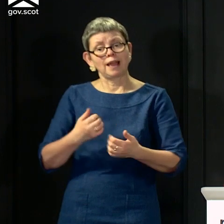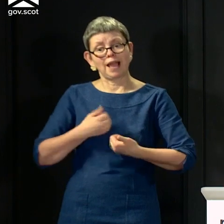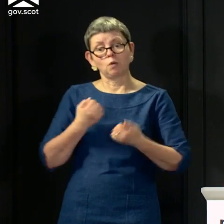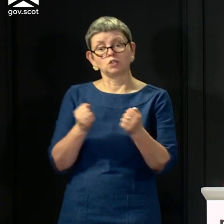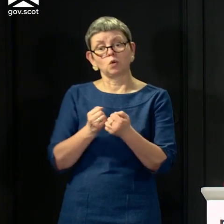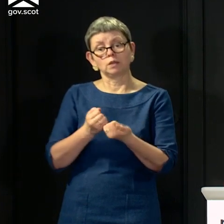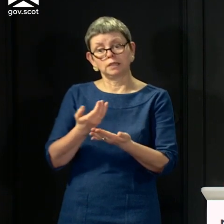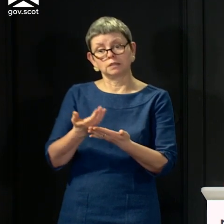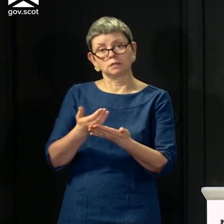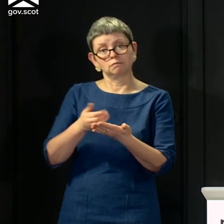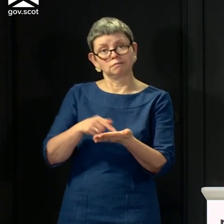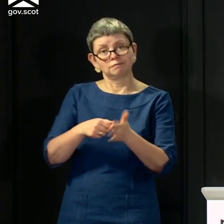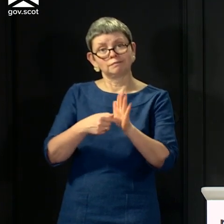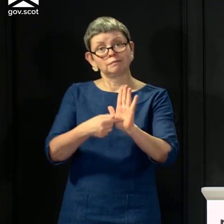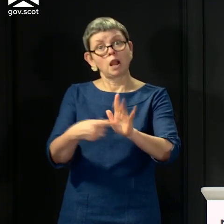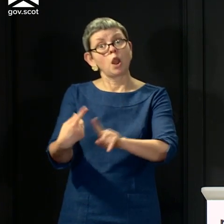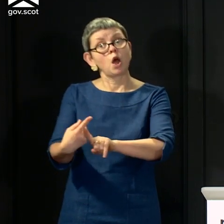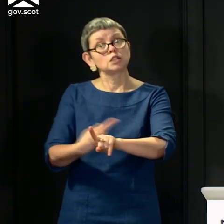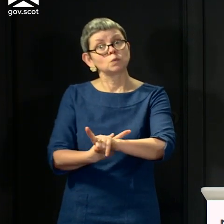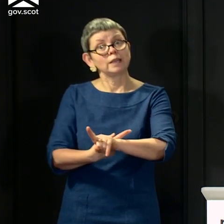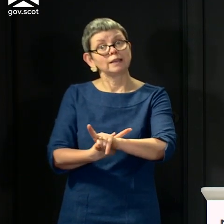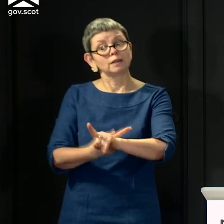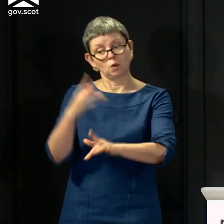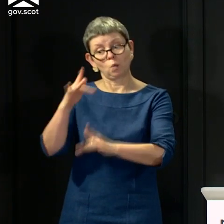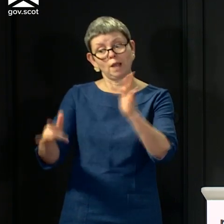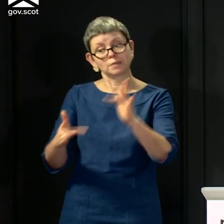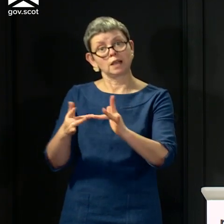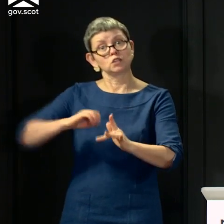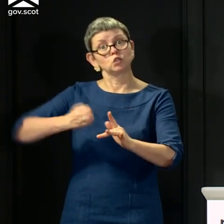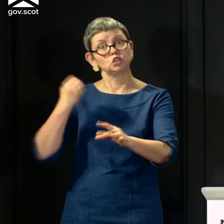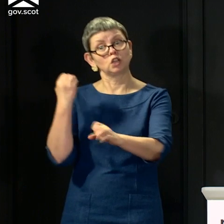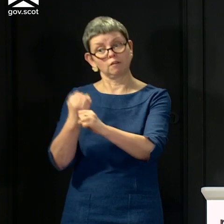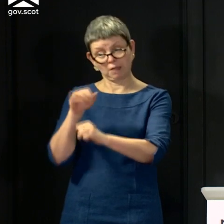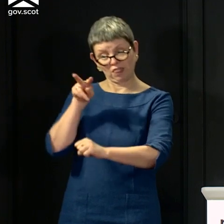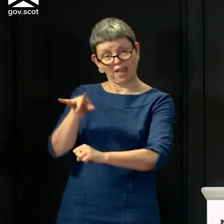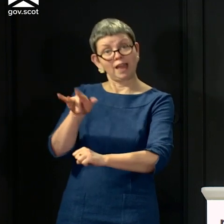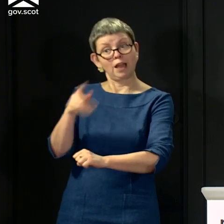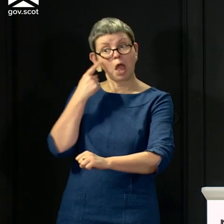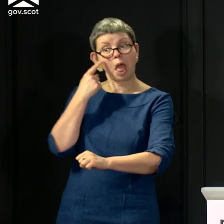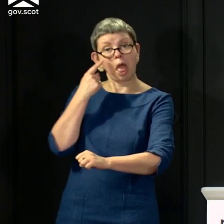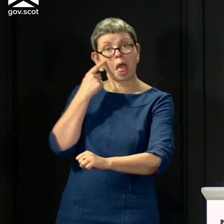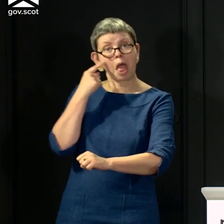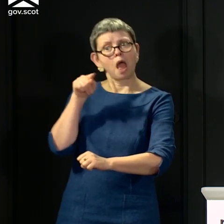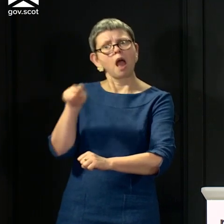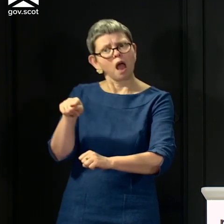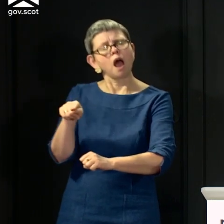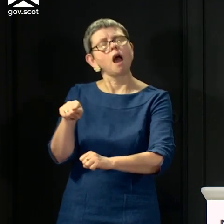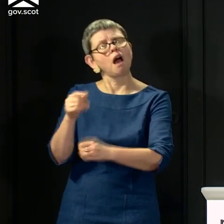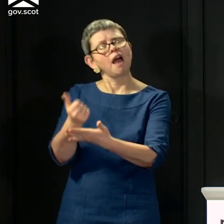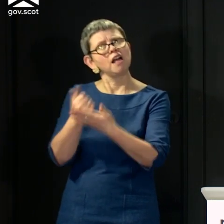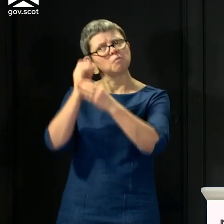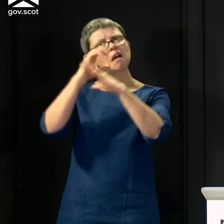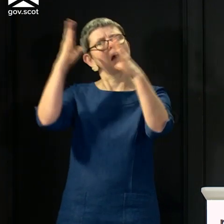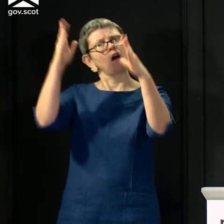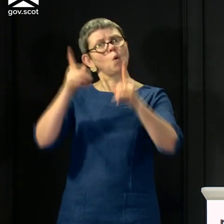last week and that is still available on the Scottish Government website is a good place to start just to get that insight into the process that we are